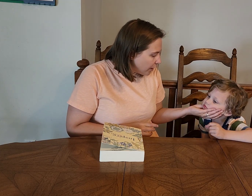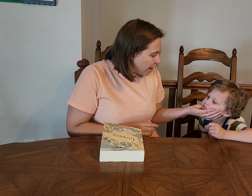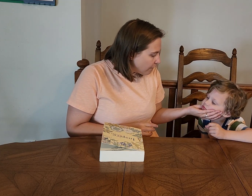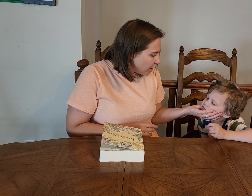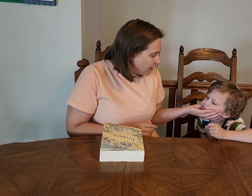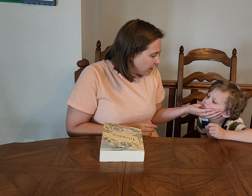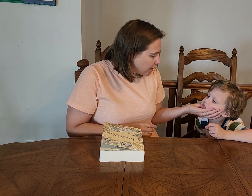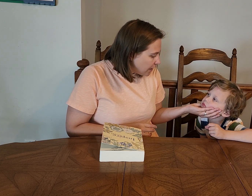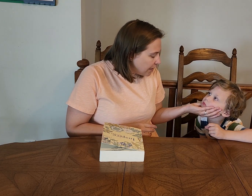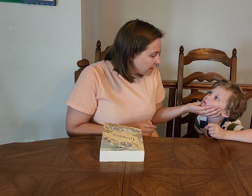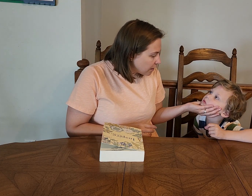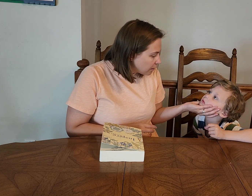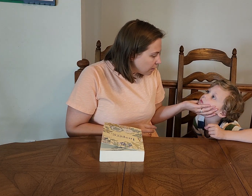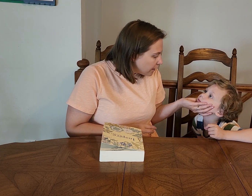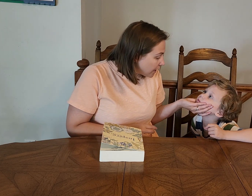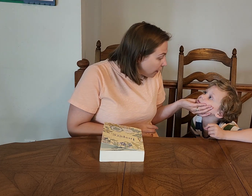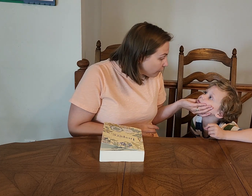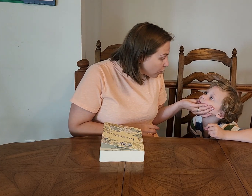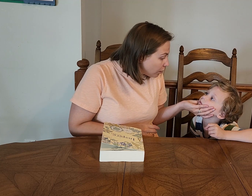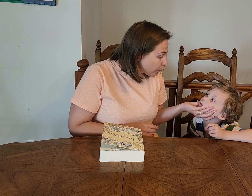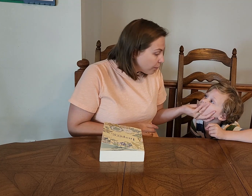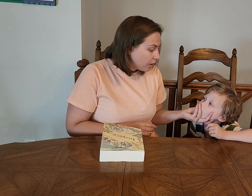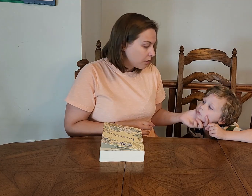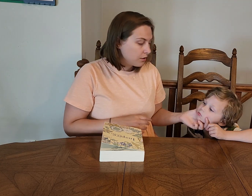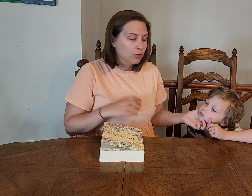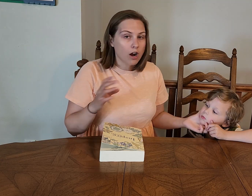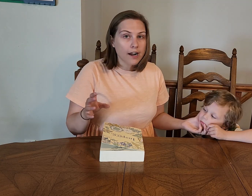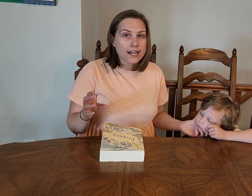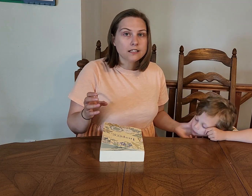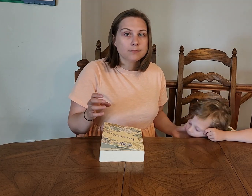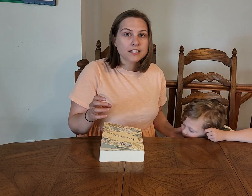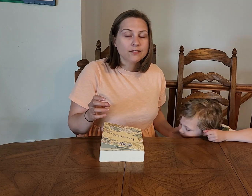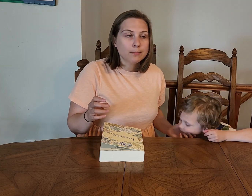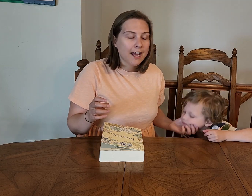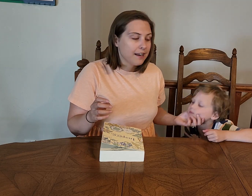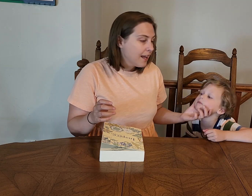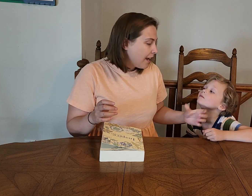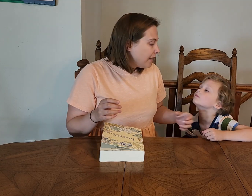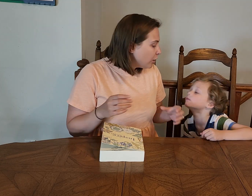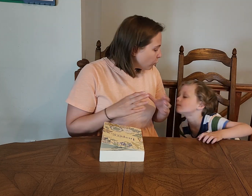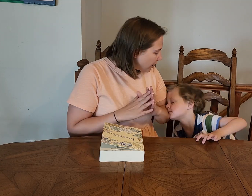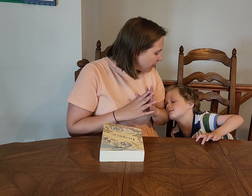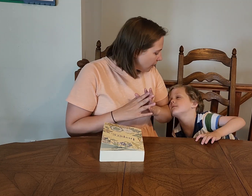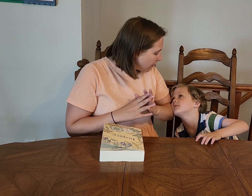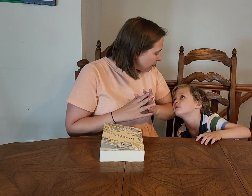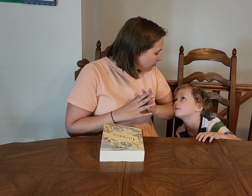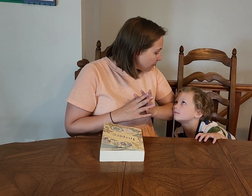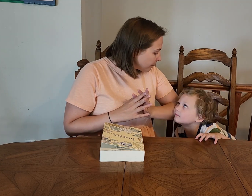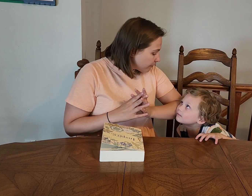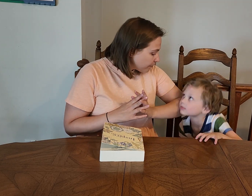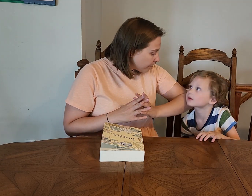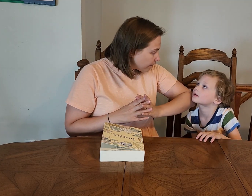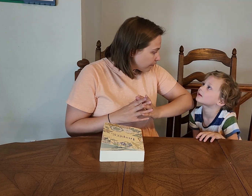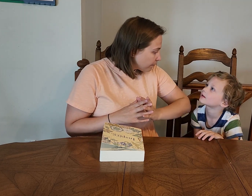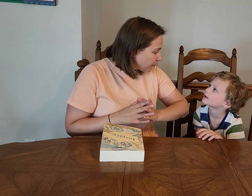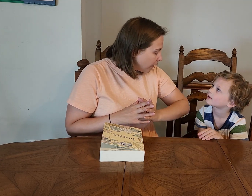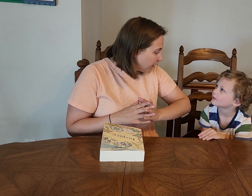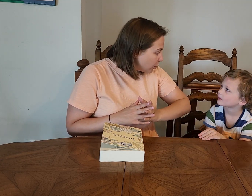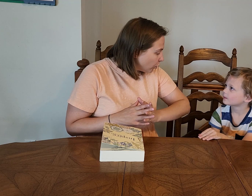wouldn't have anything to eat and take care of the earth. So God has a specific plan. And he created, and he